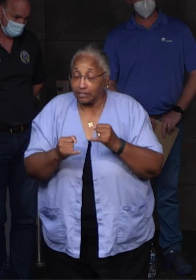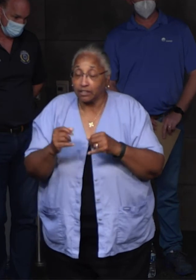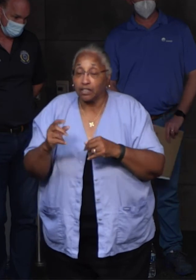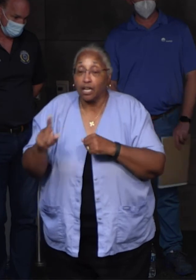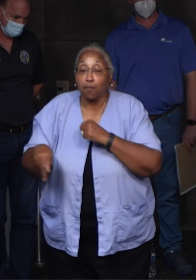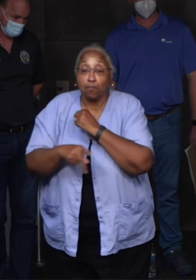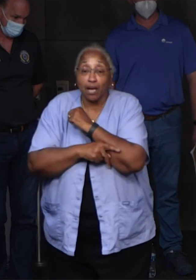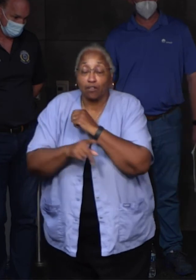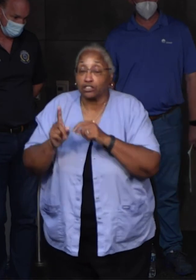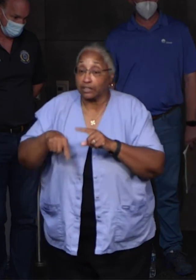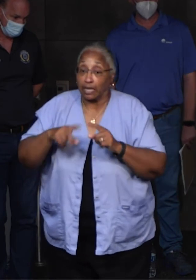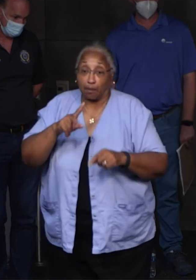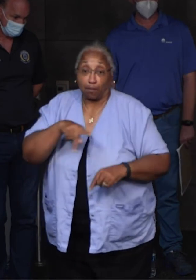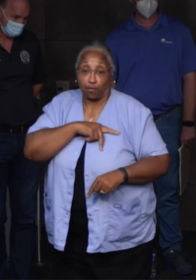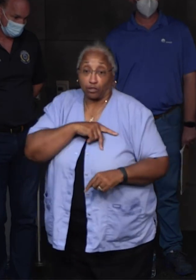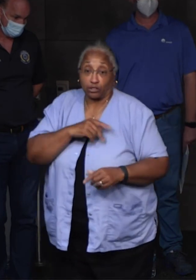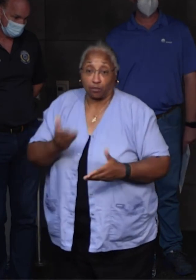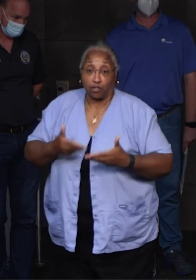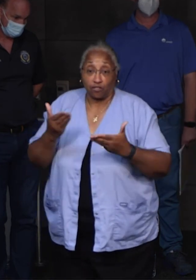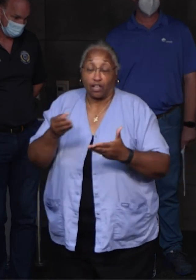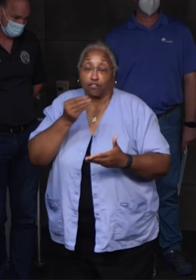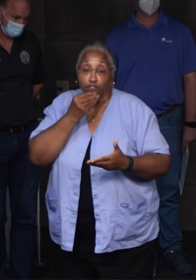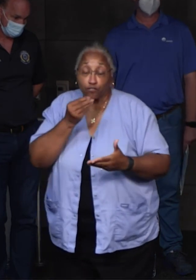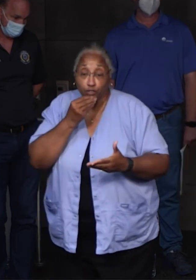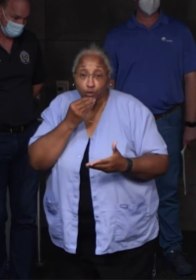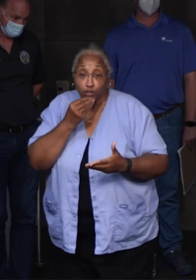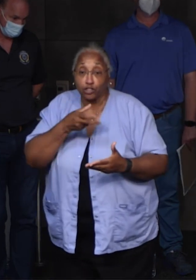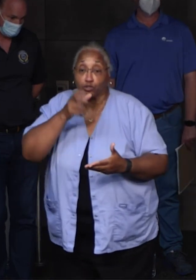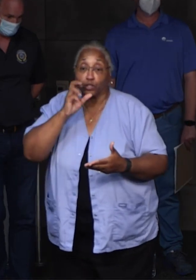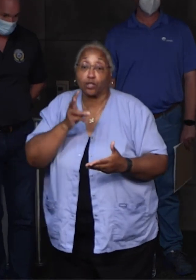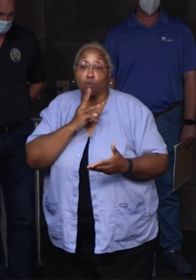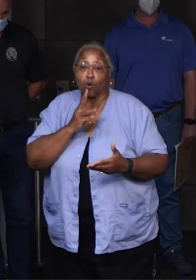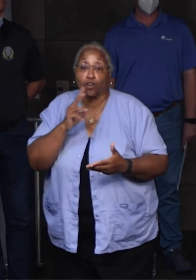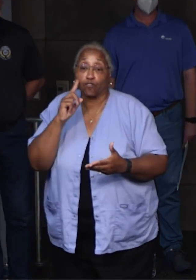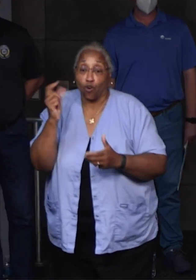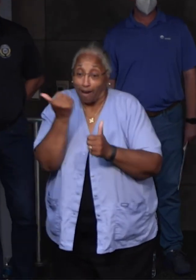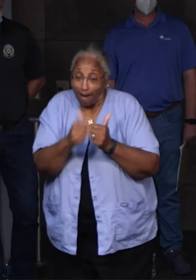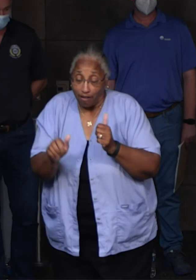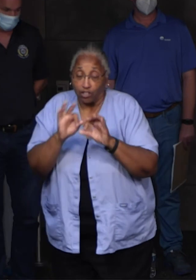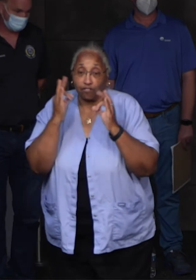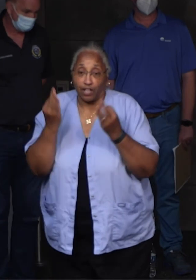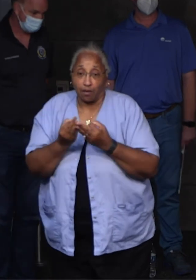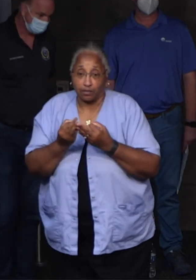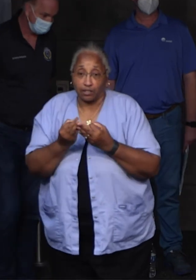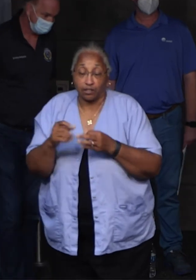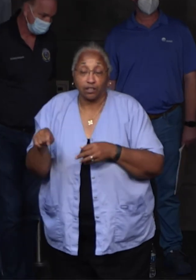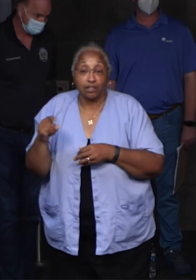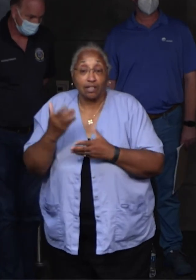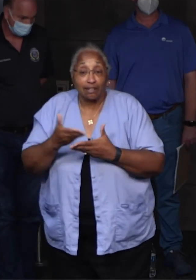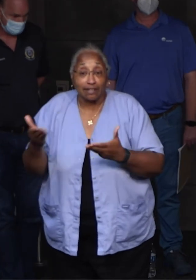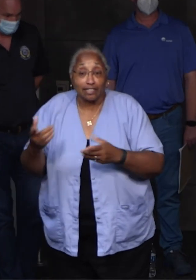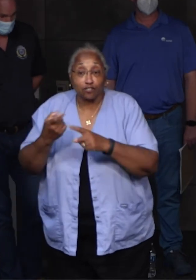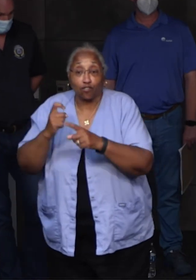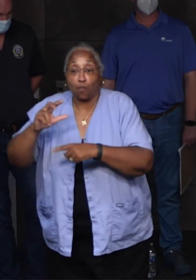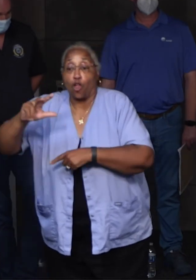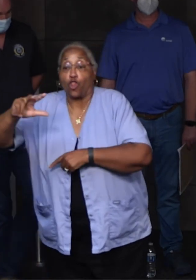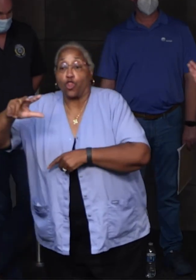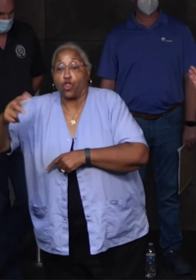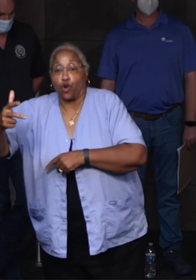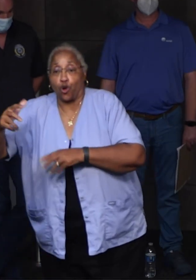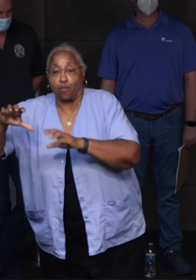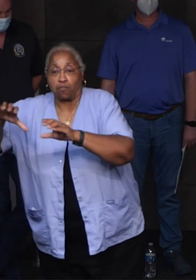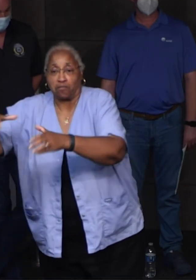personally provide food and drinking water to every family here. That's a challenge. Those resources come from third party sources.